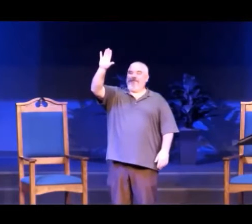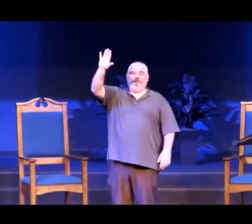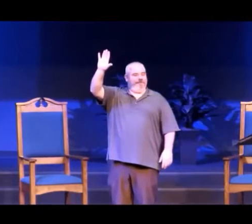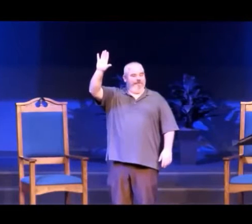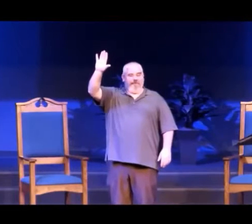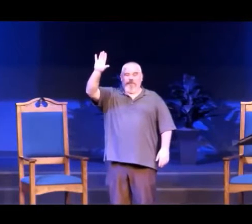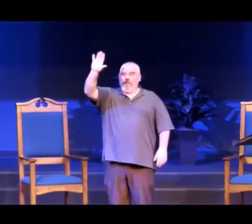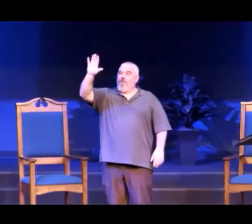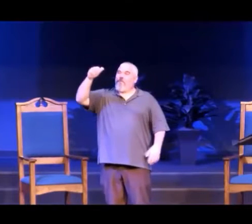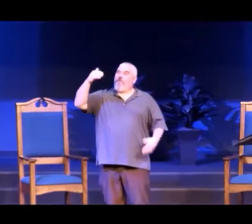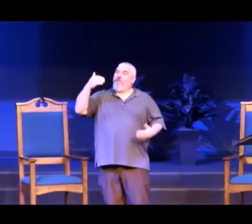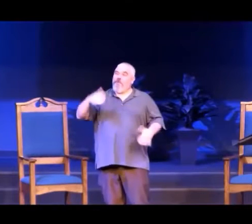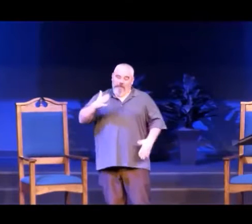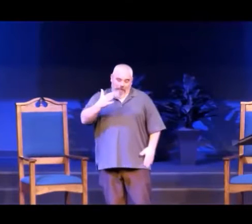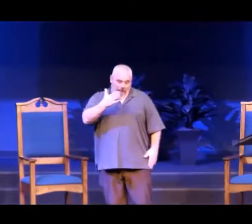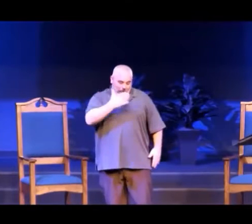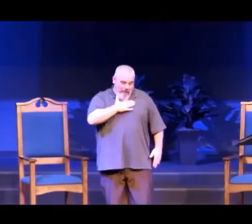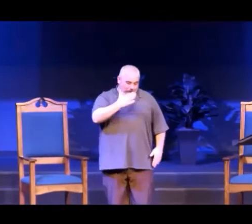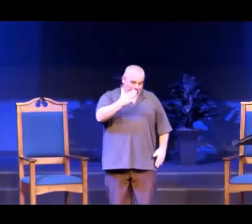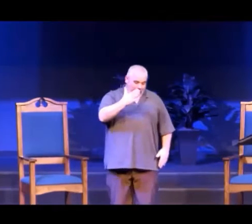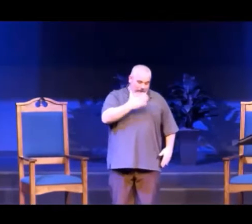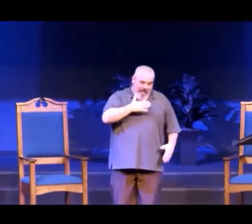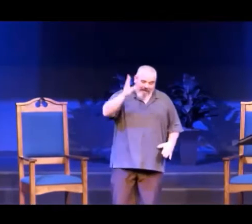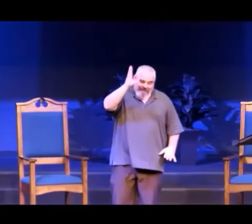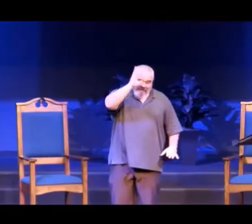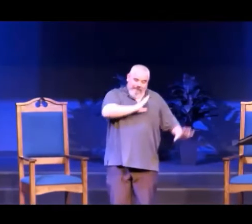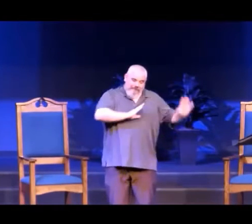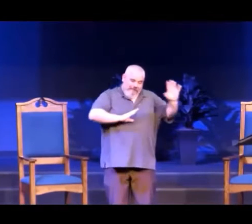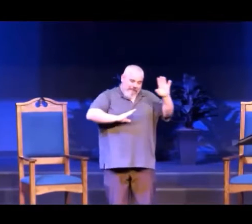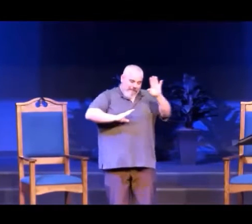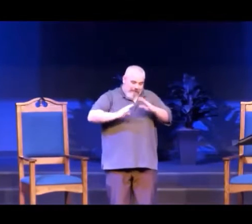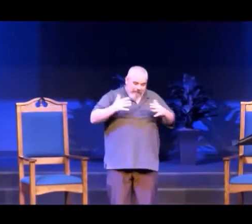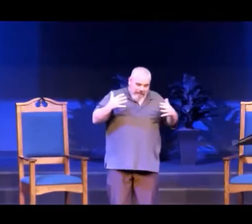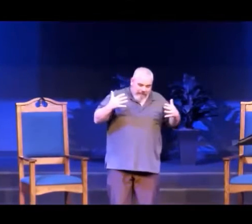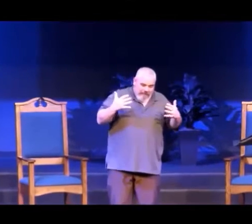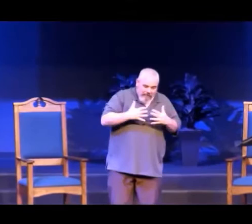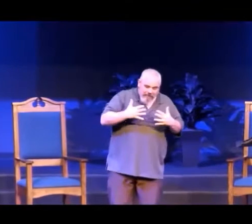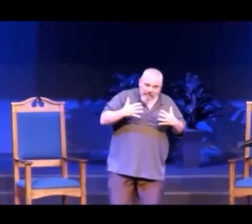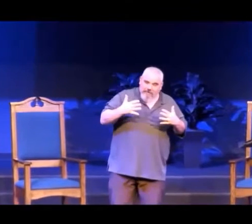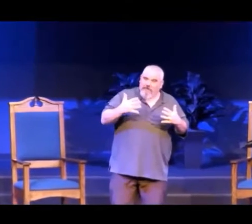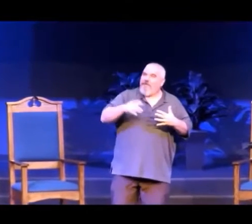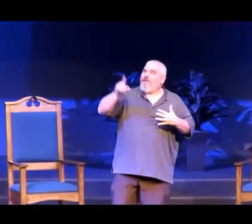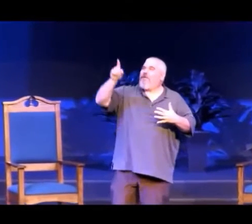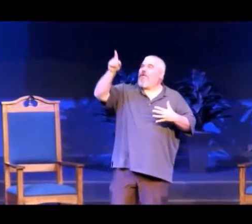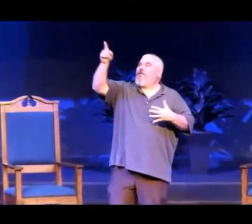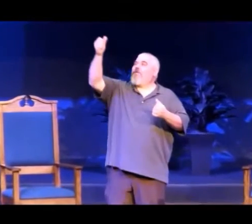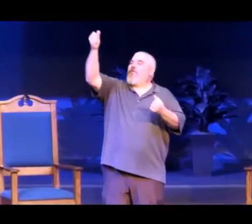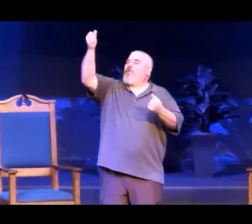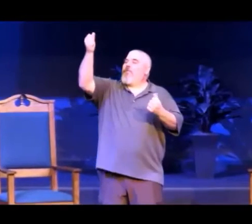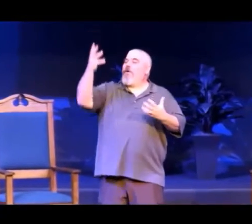That puts my restless soul at ease